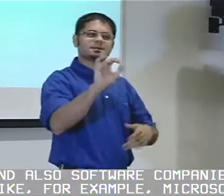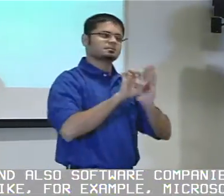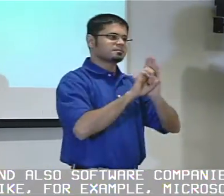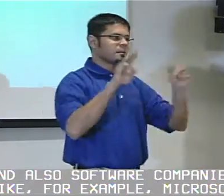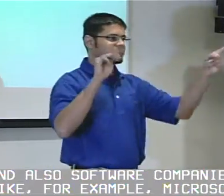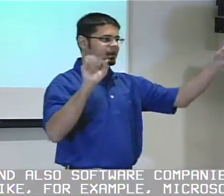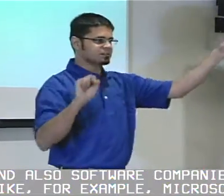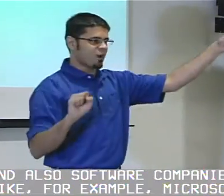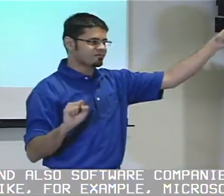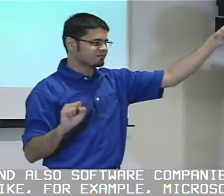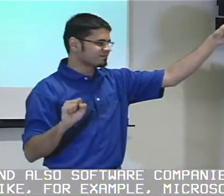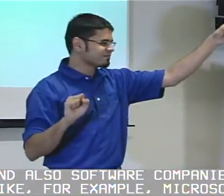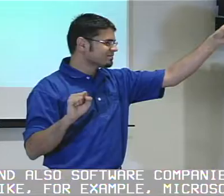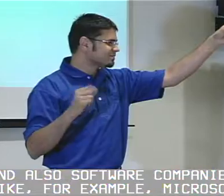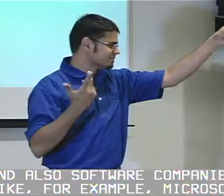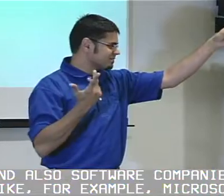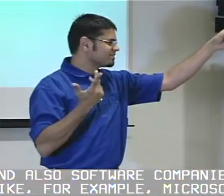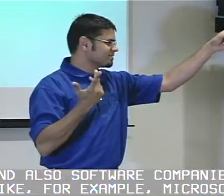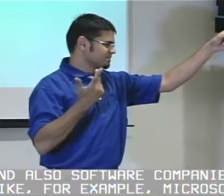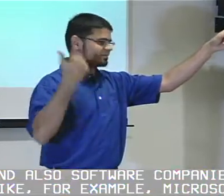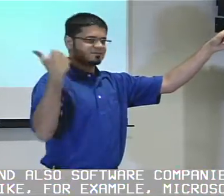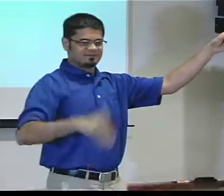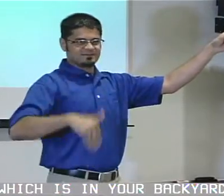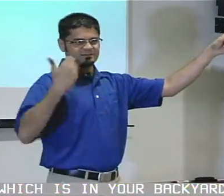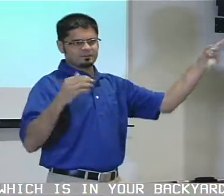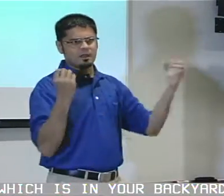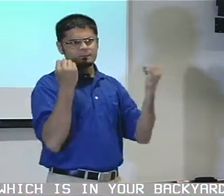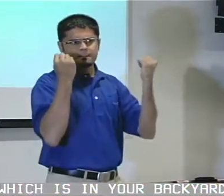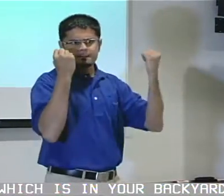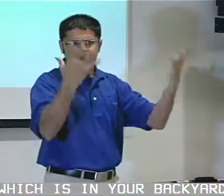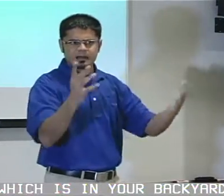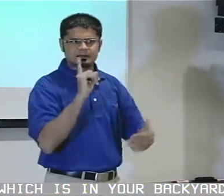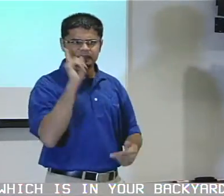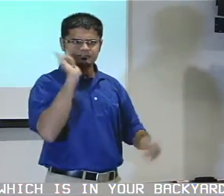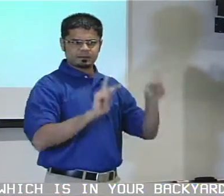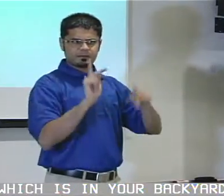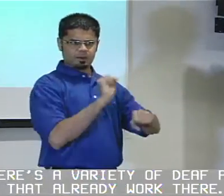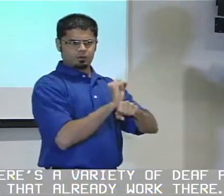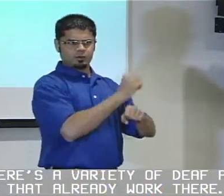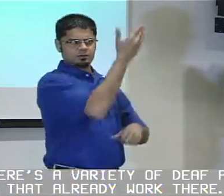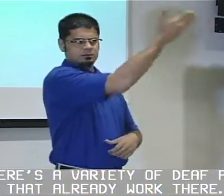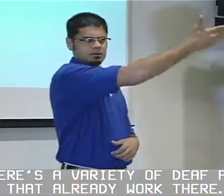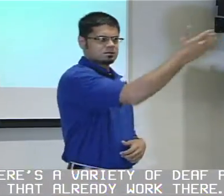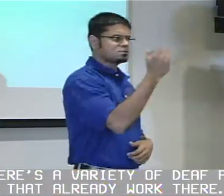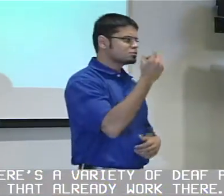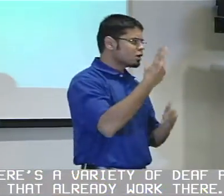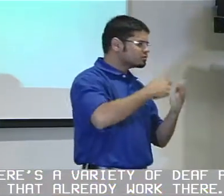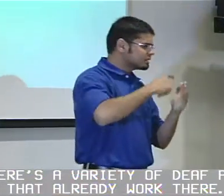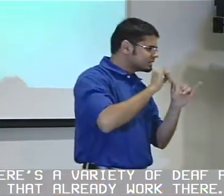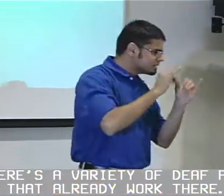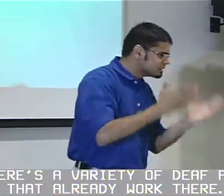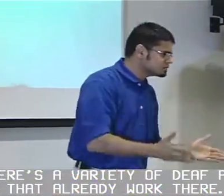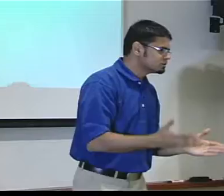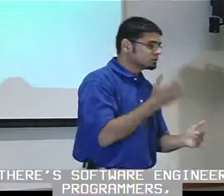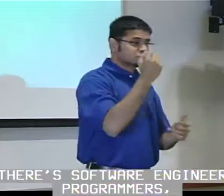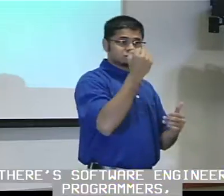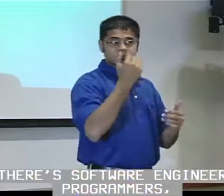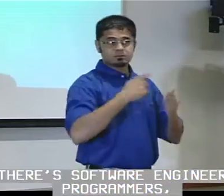And also software companies like for example Microsoft, which is in your backyard. There's a variety of deaf people that already work there. There's software